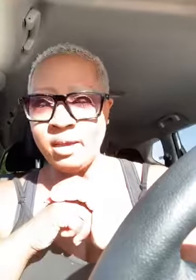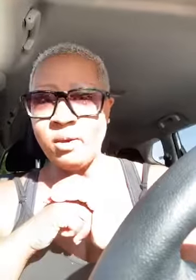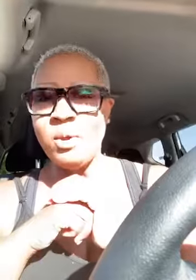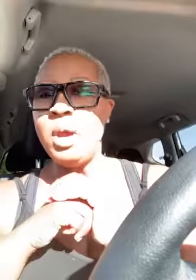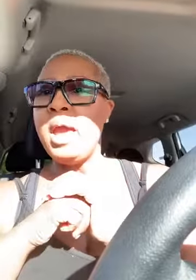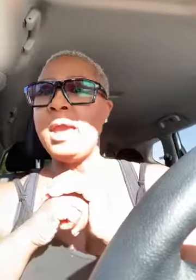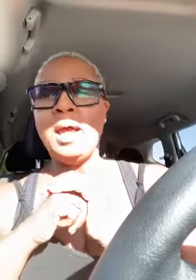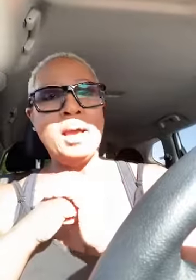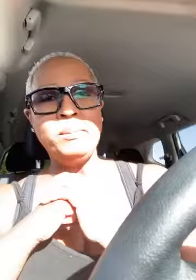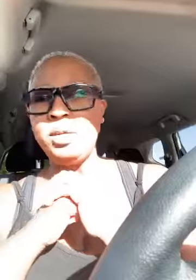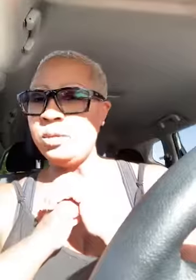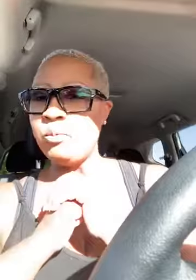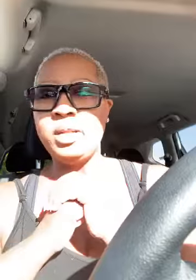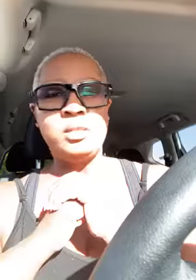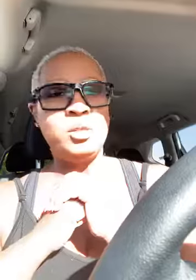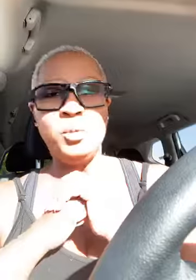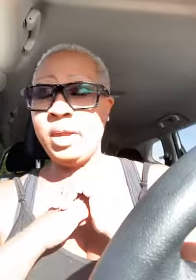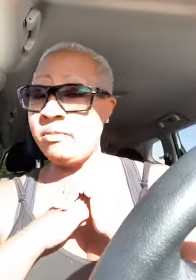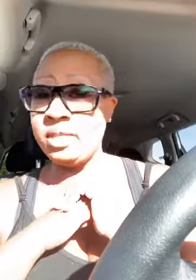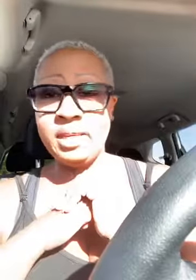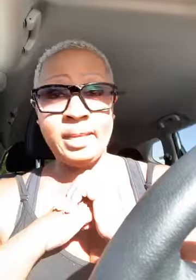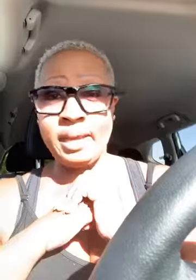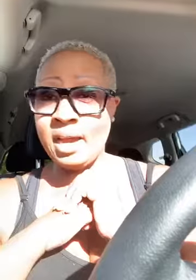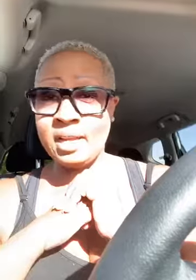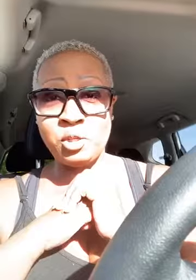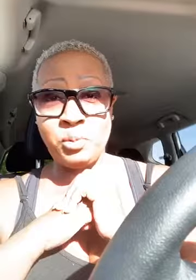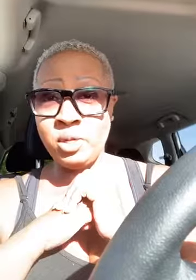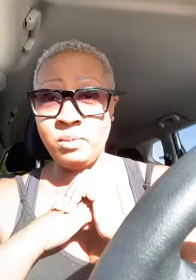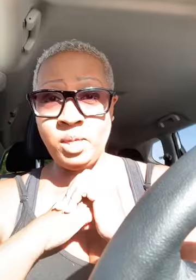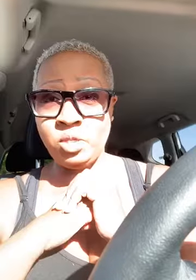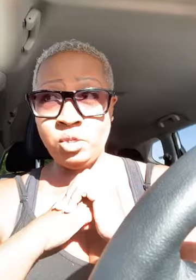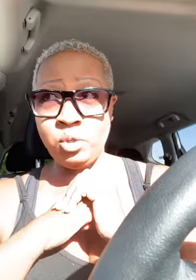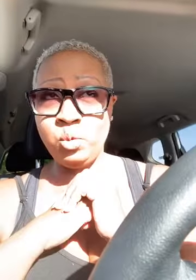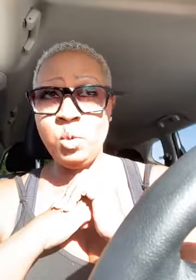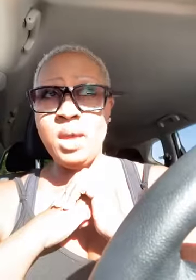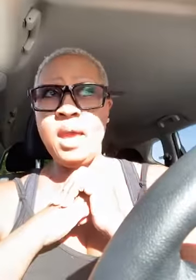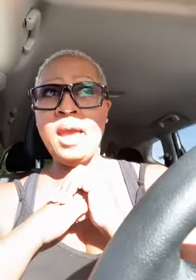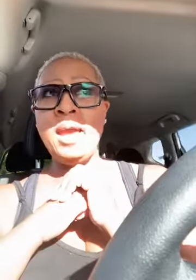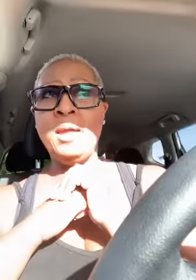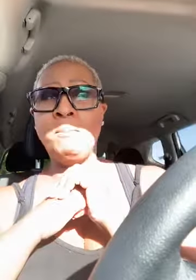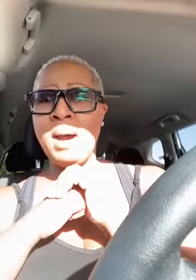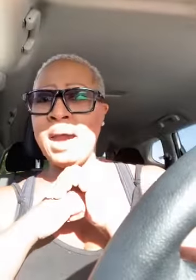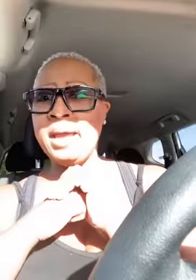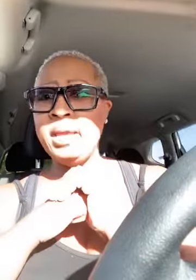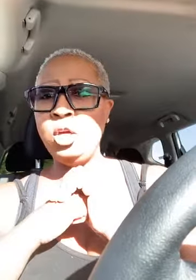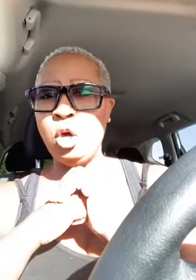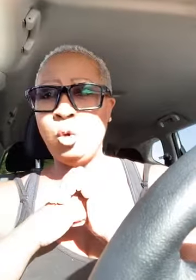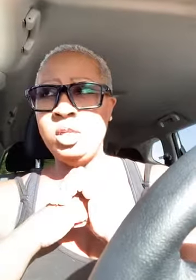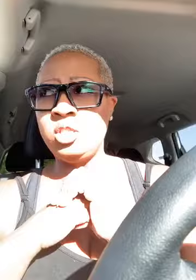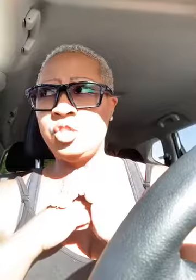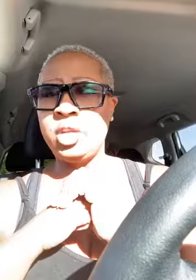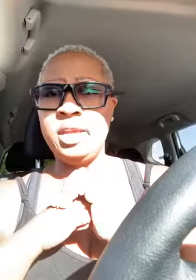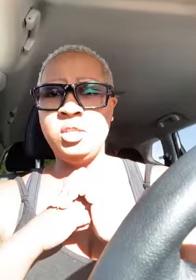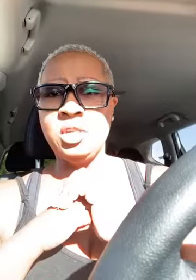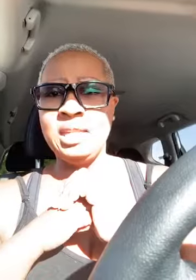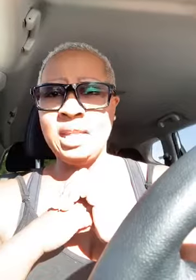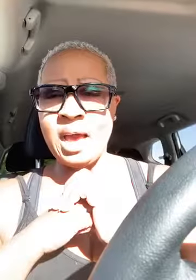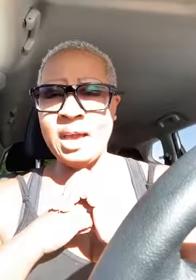and i am getting ready to do everything that god has put in me to do and my goal is to change lives